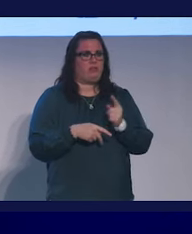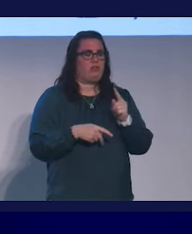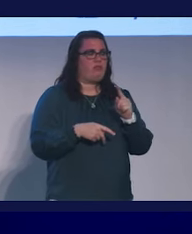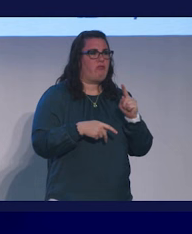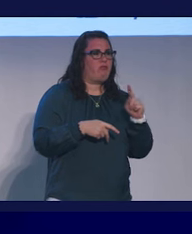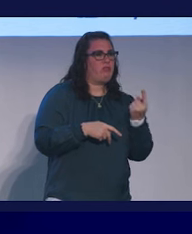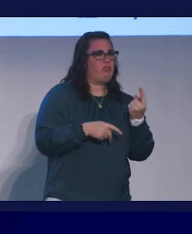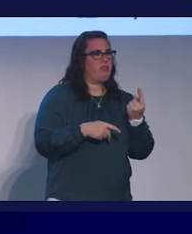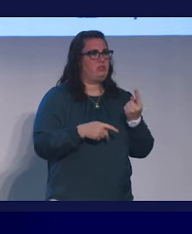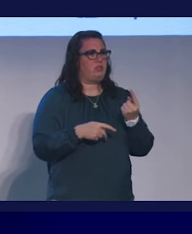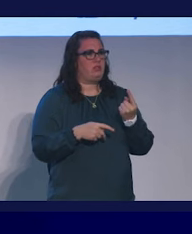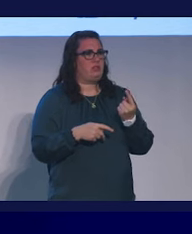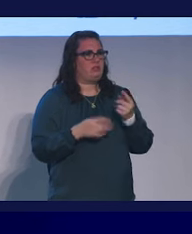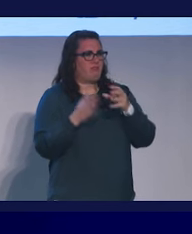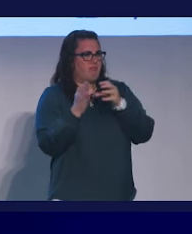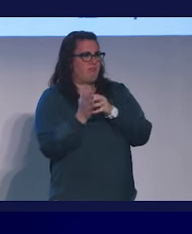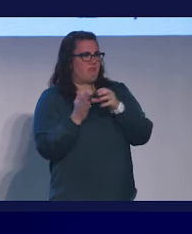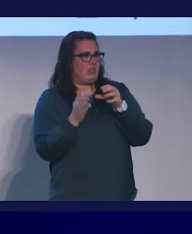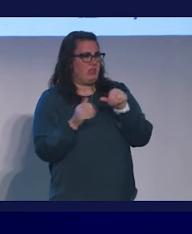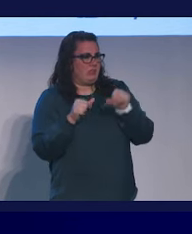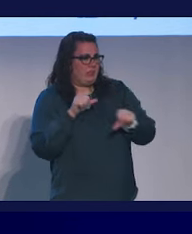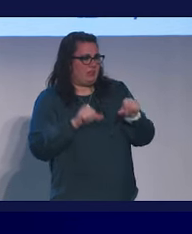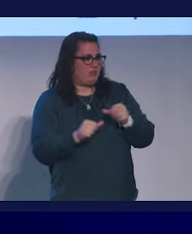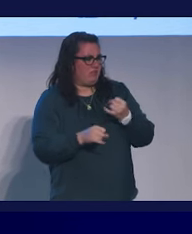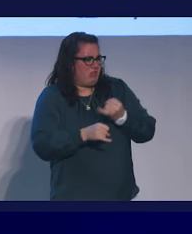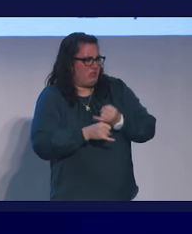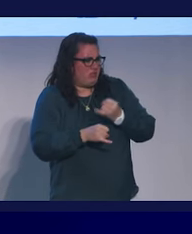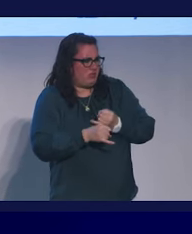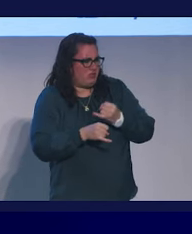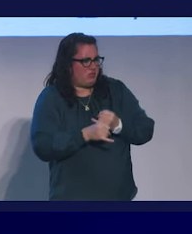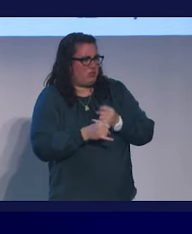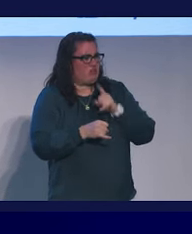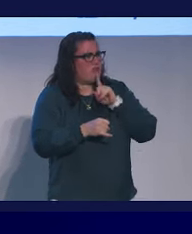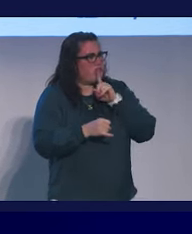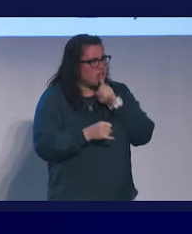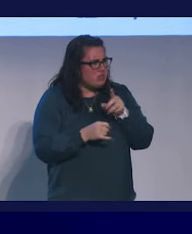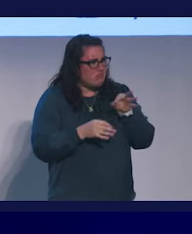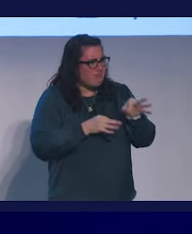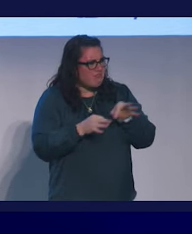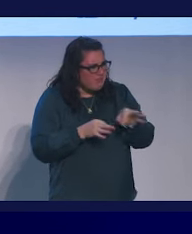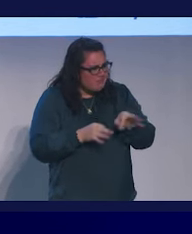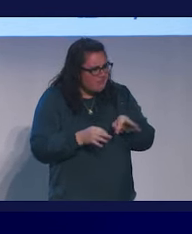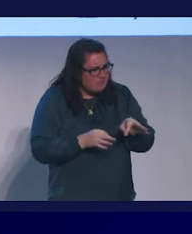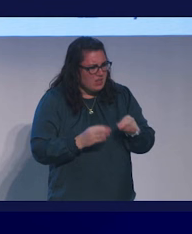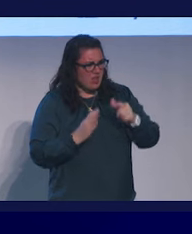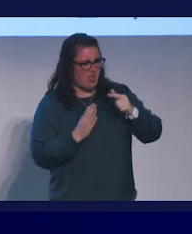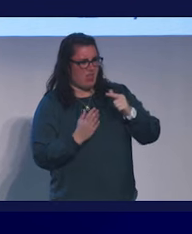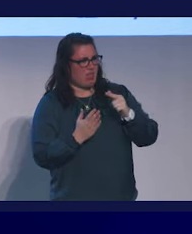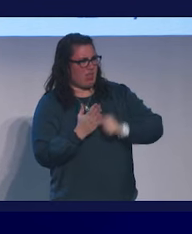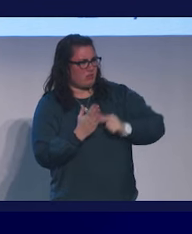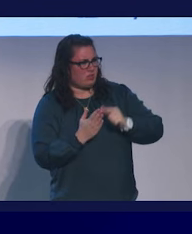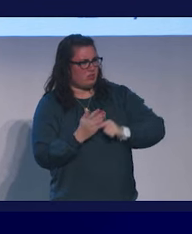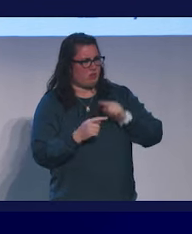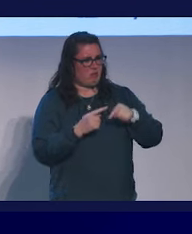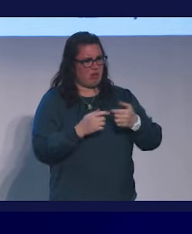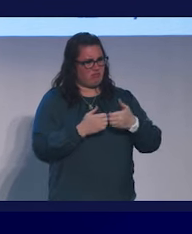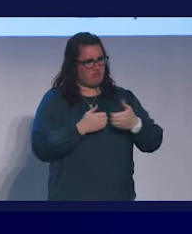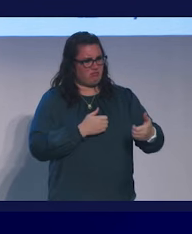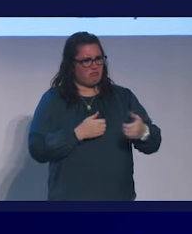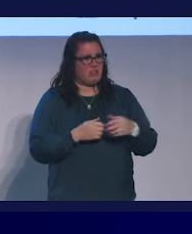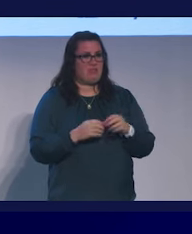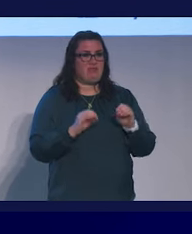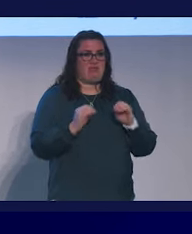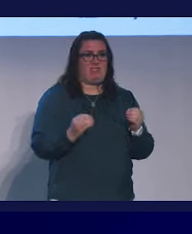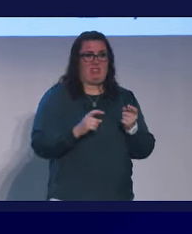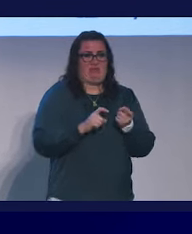I think, big piece by a scientific kind of institution to really, really get into the literature about healthcare disparities, and nothing